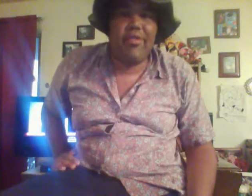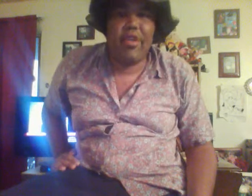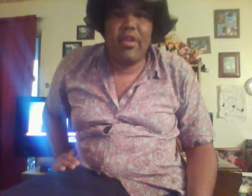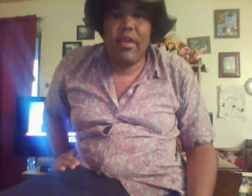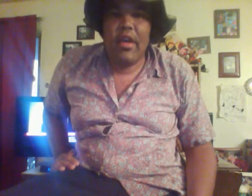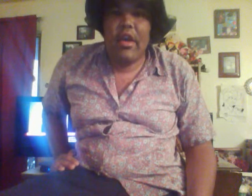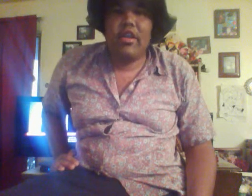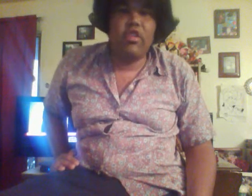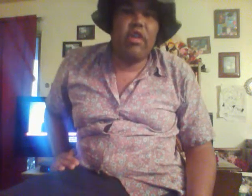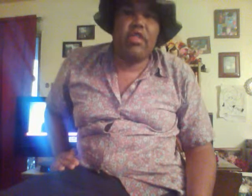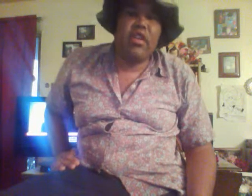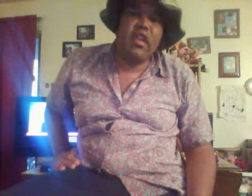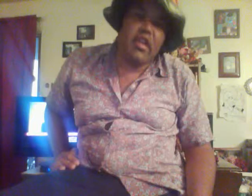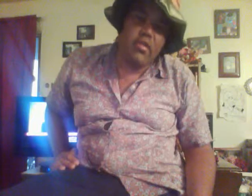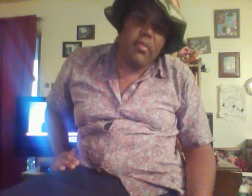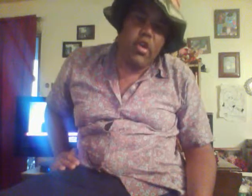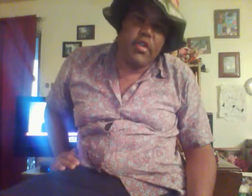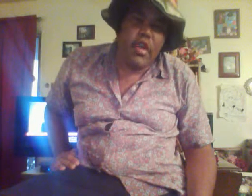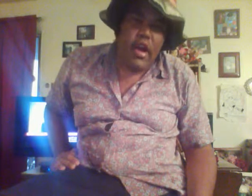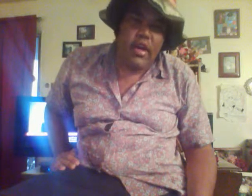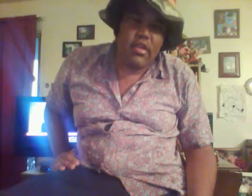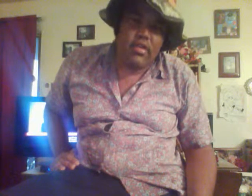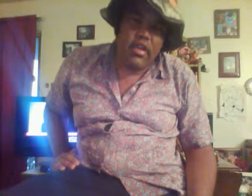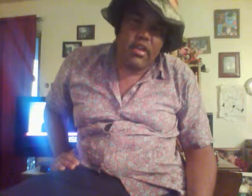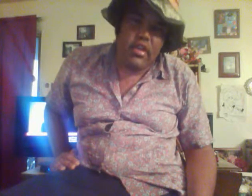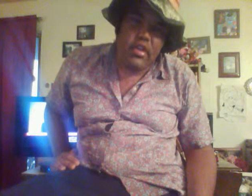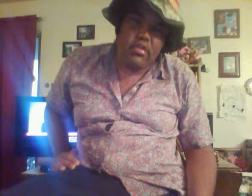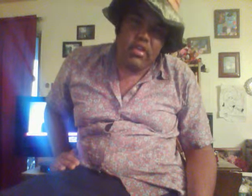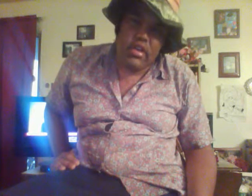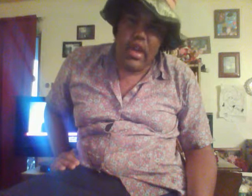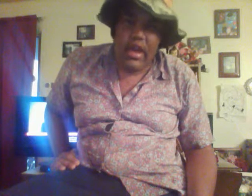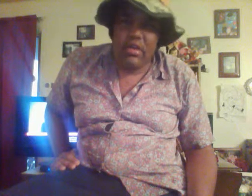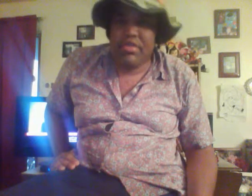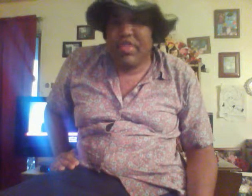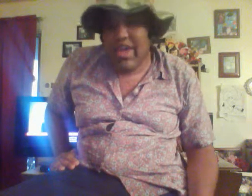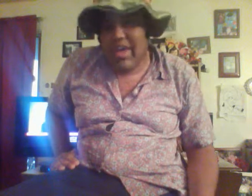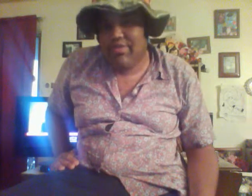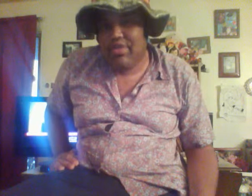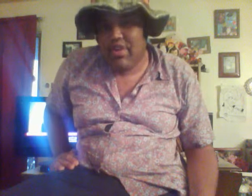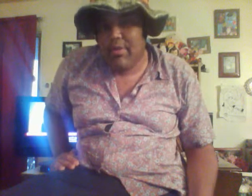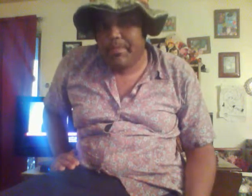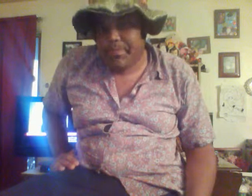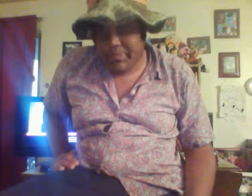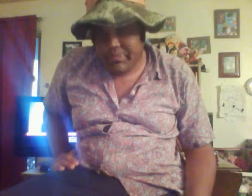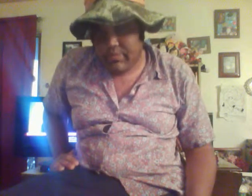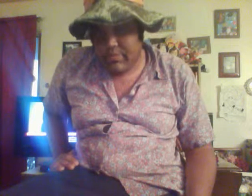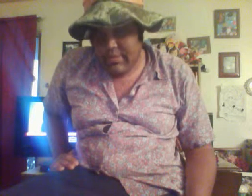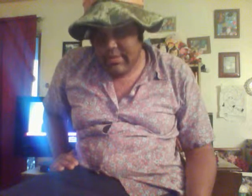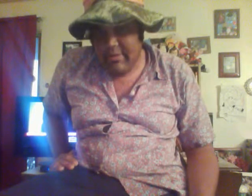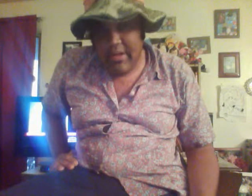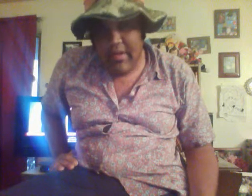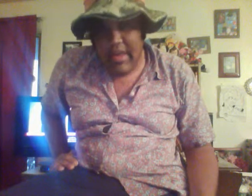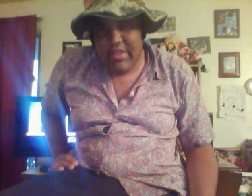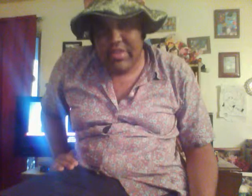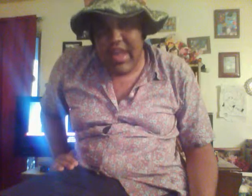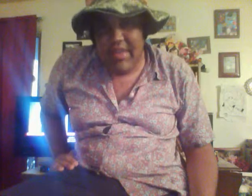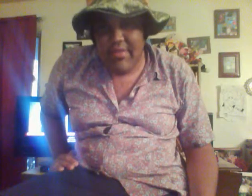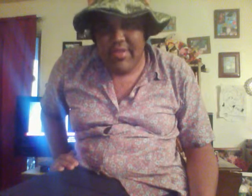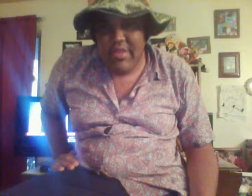happened. This one's a little more darker than the other one, and kind of sad. So, if you don't like sad ones,